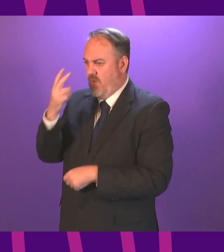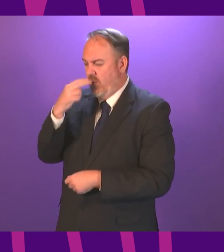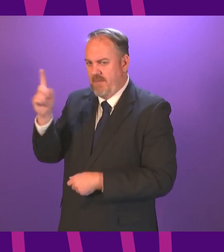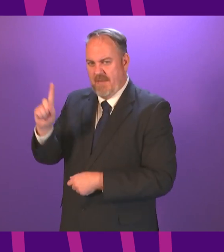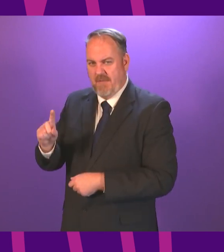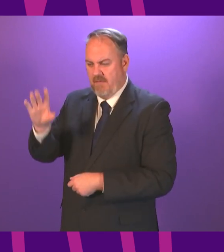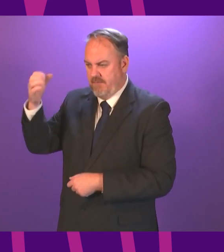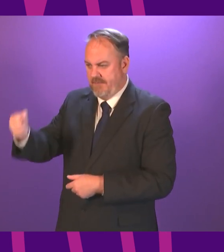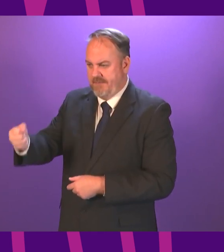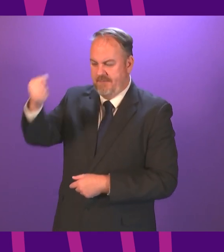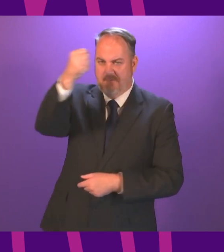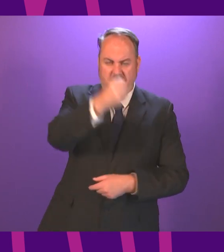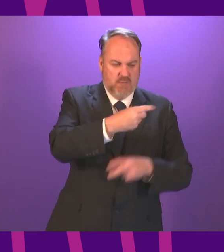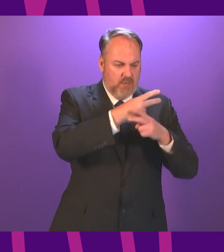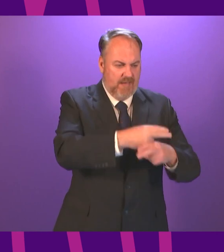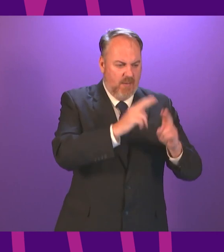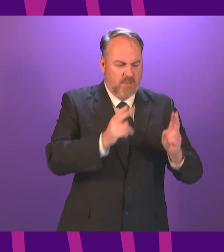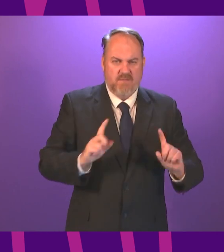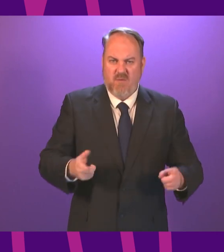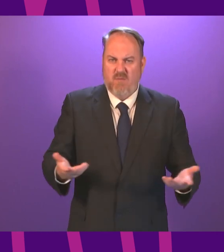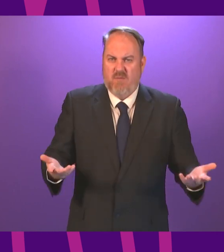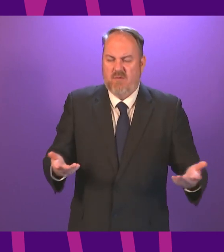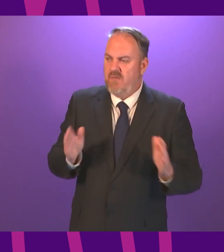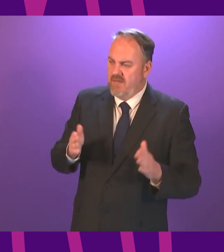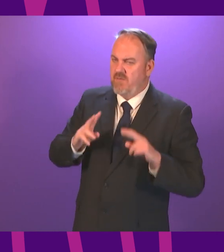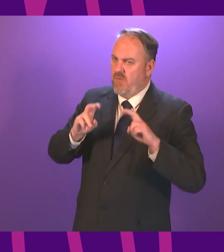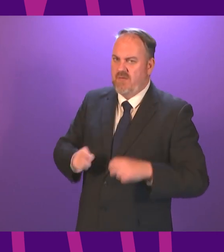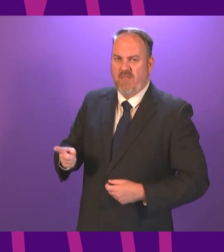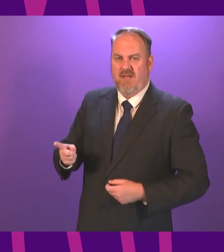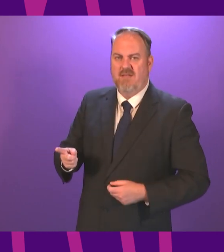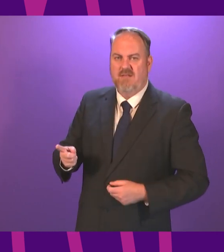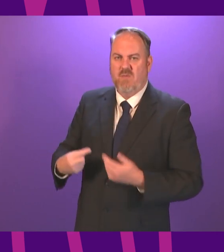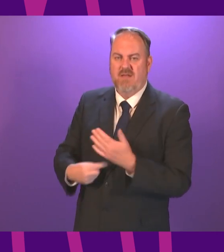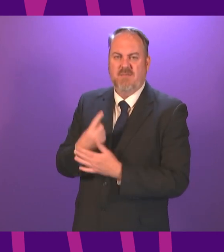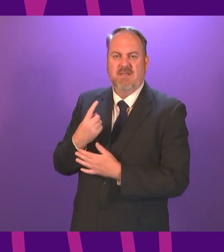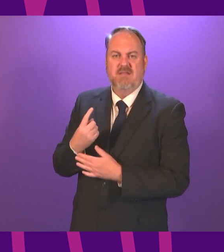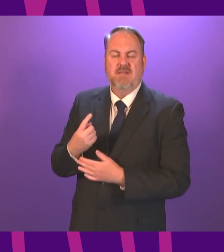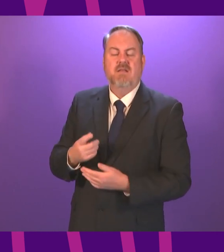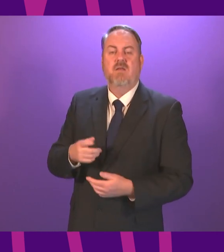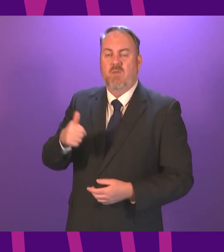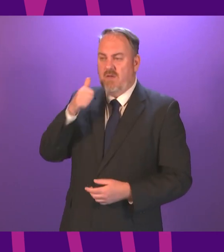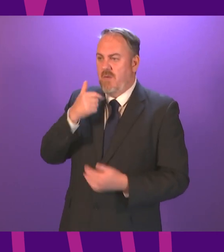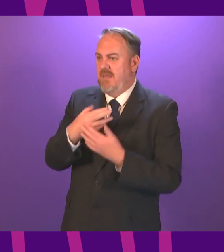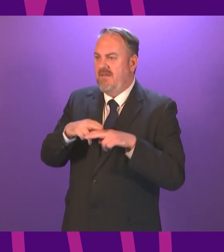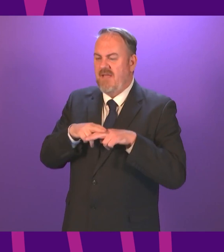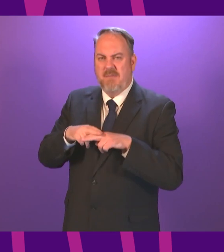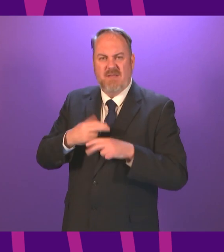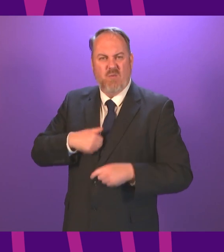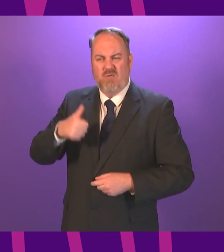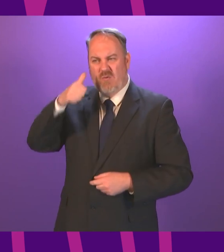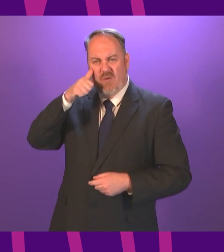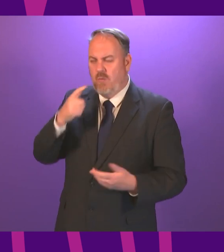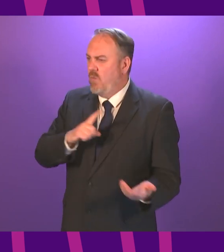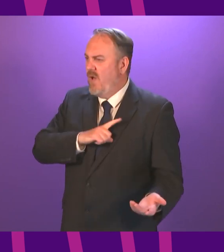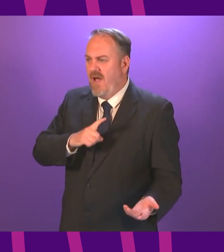the government has a responsibility to give those families who have lost loved ones tragically